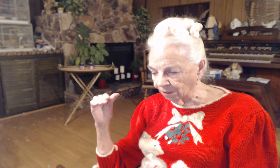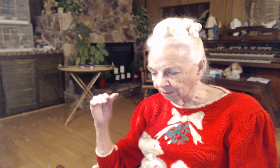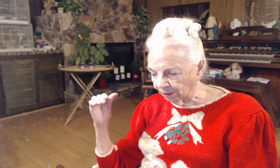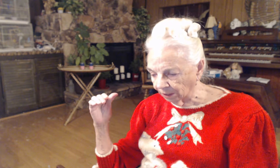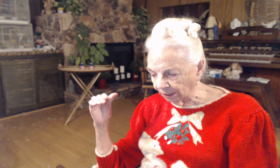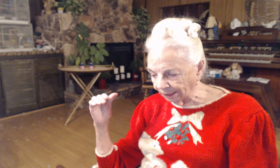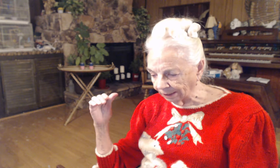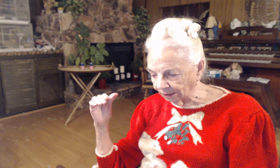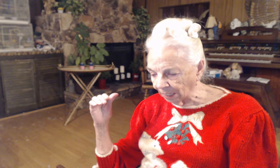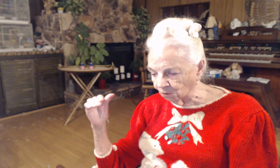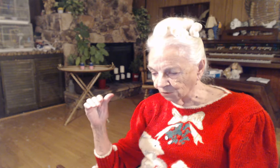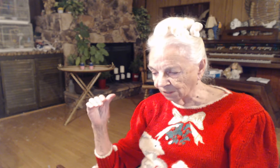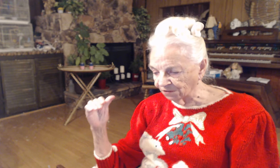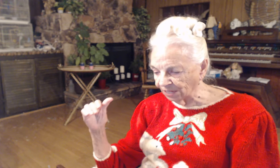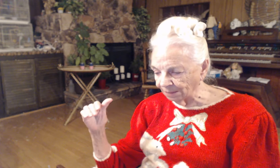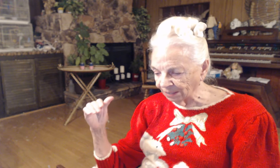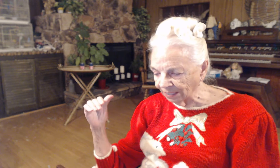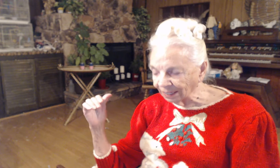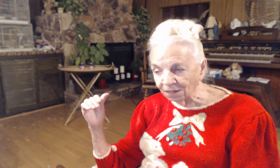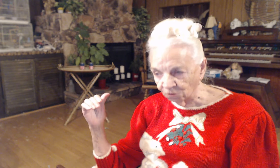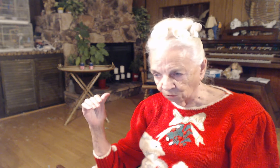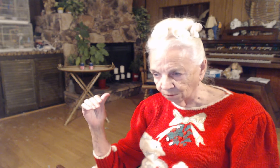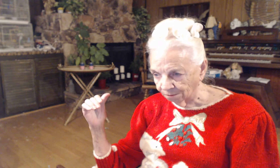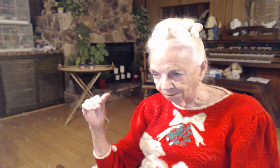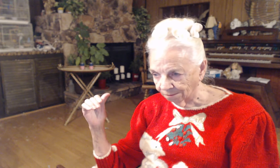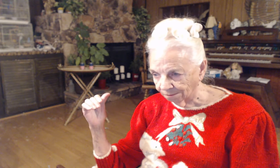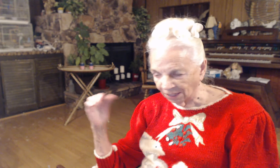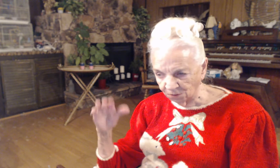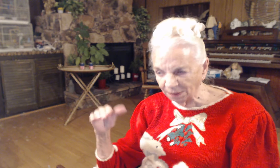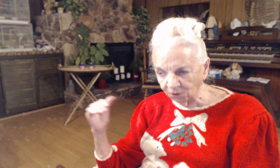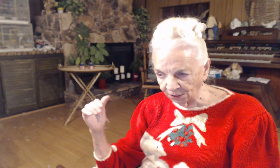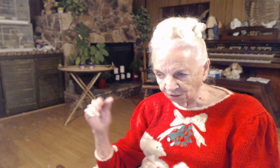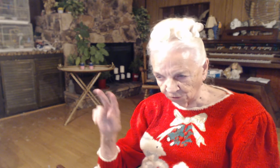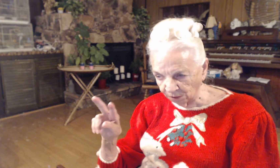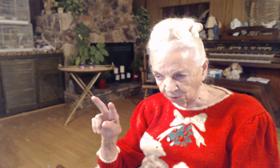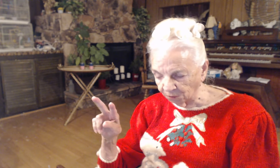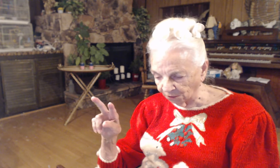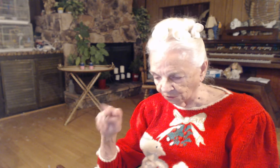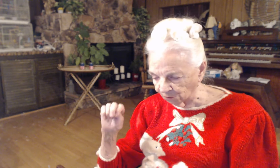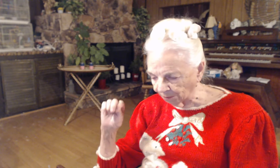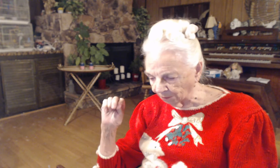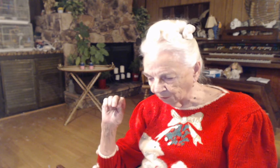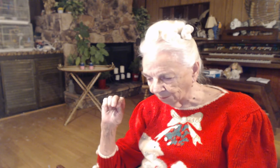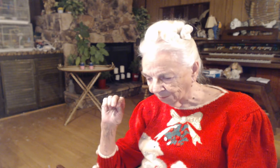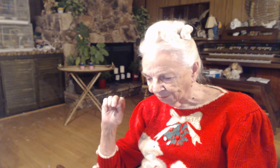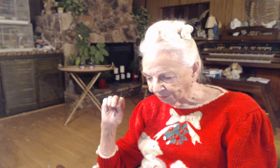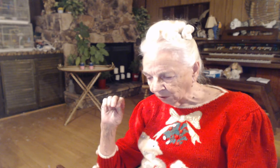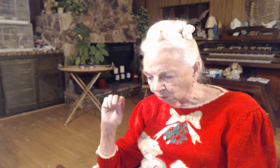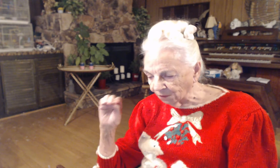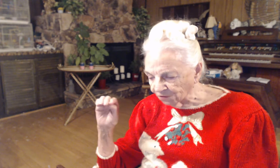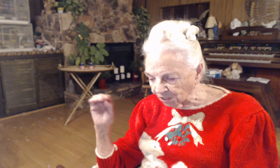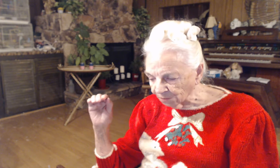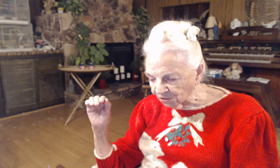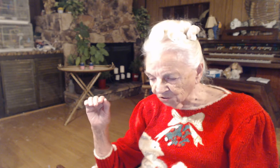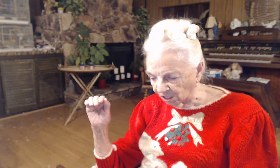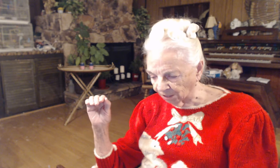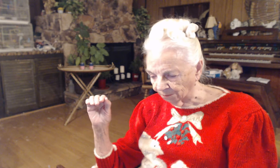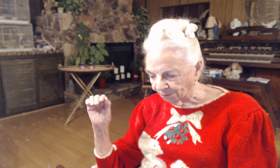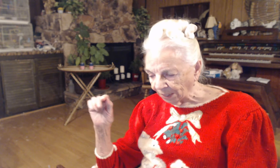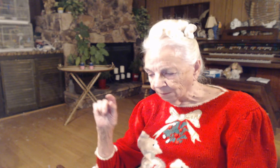house of Simon and Andrew. That's Peter and Andrew. were brothers. Remember. With James and John. But